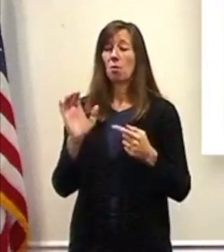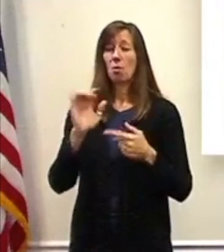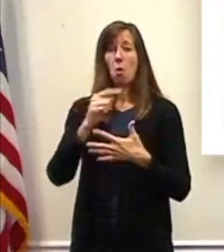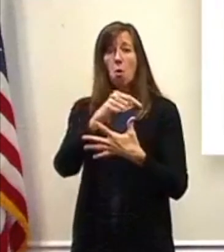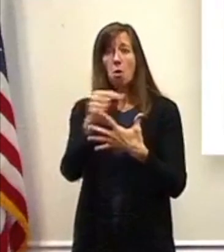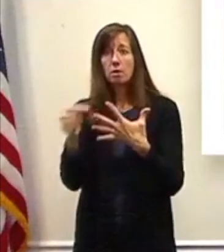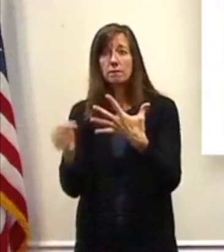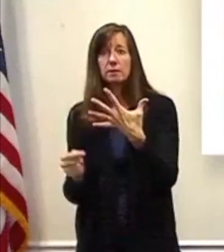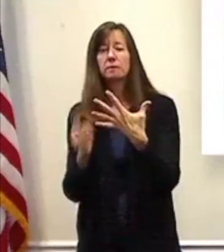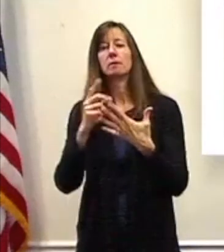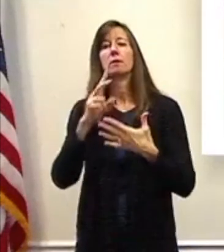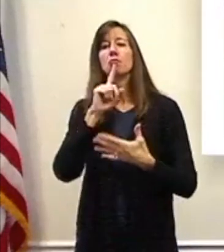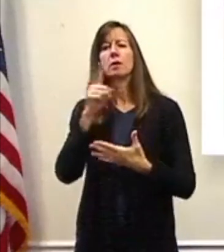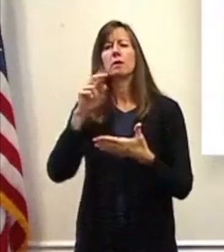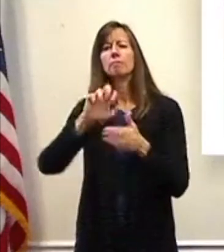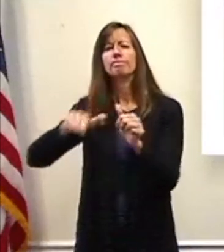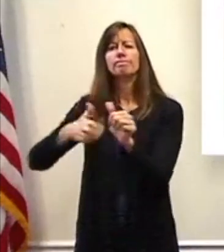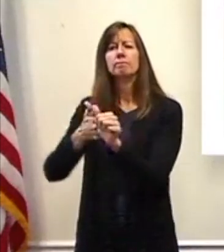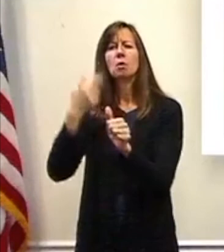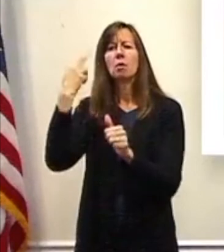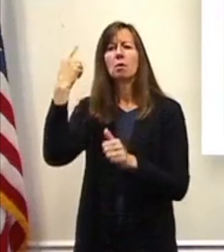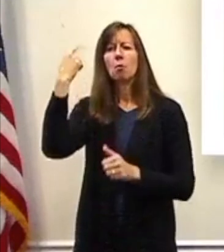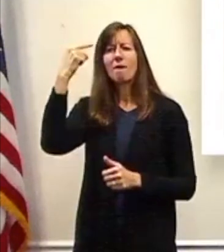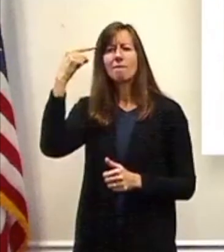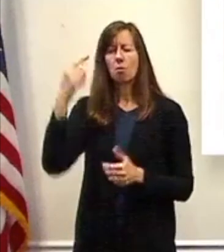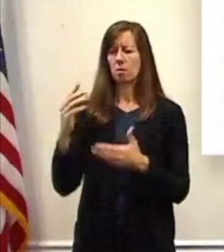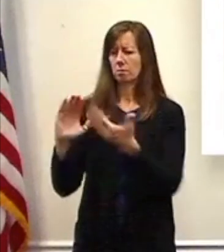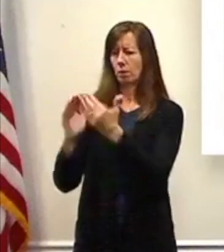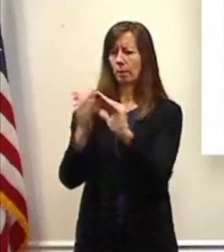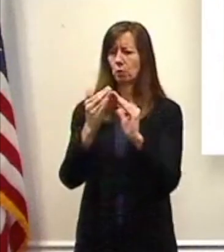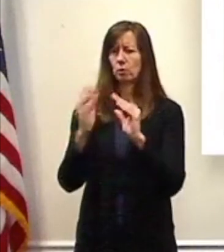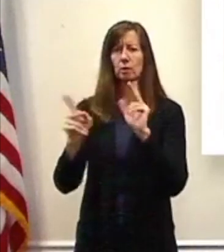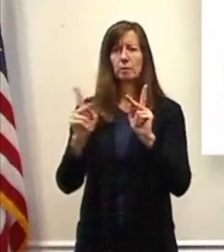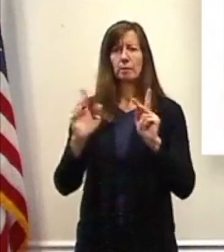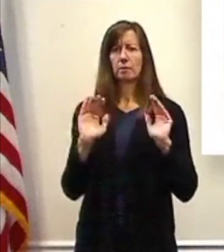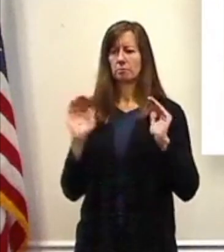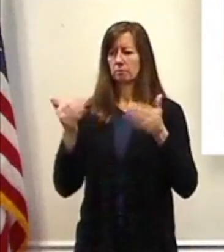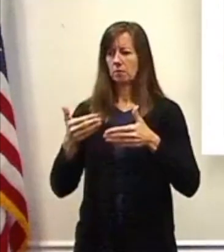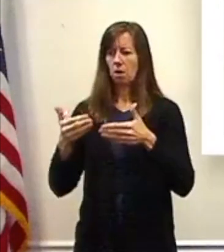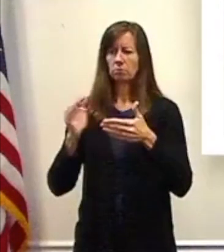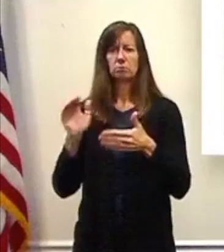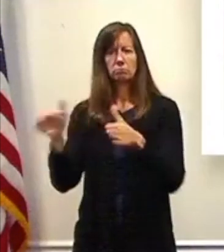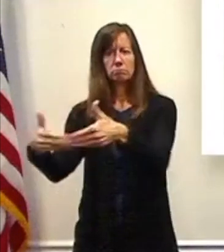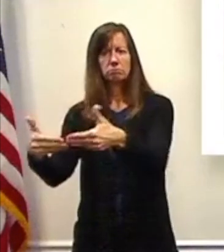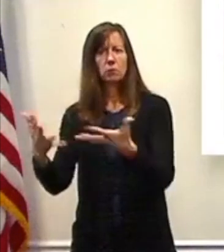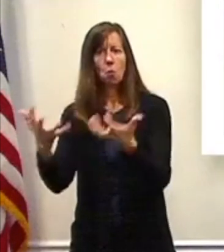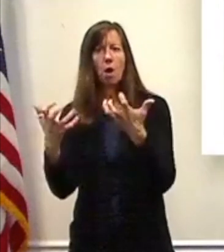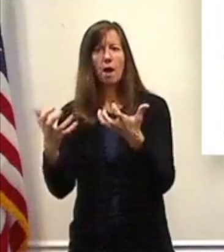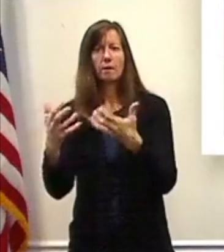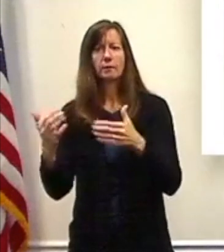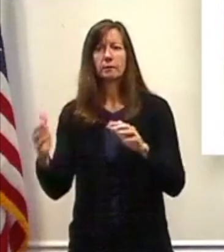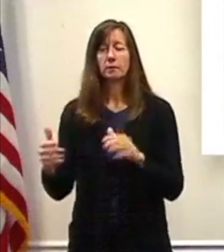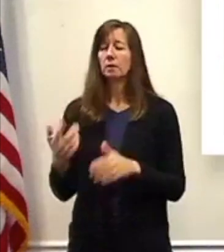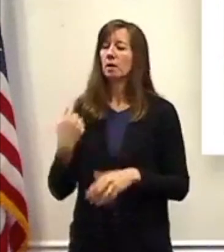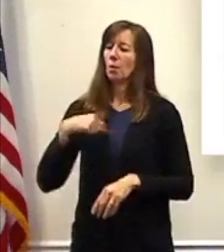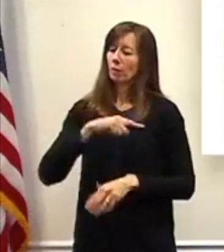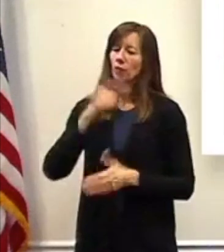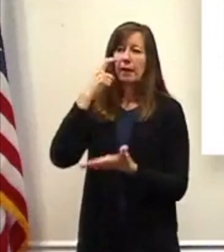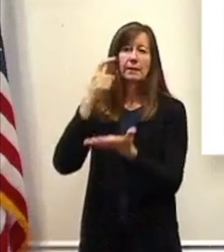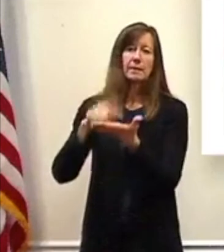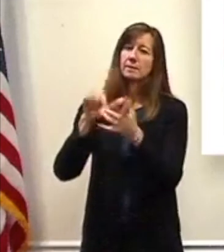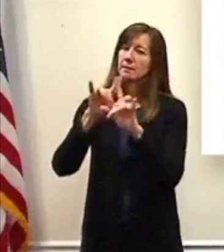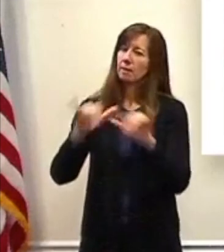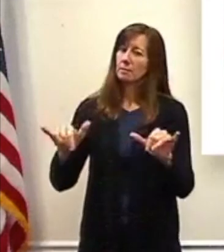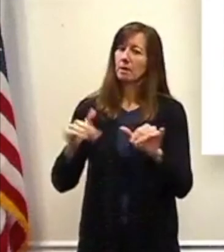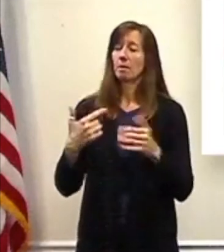on the priorities in our community and the goals within this budget, but also recognize that we have a lot of healing to do